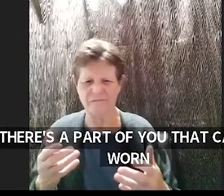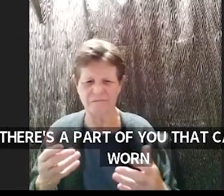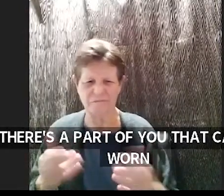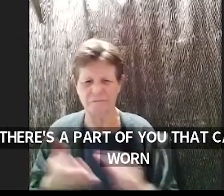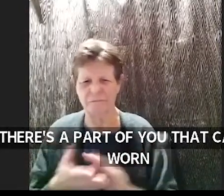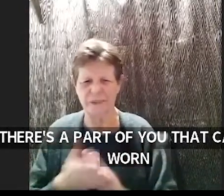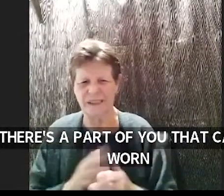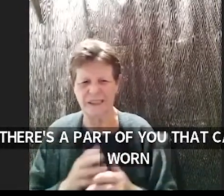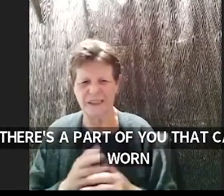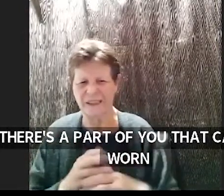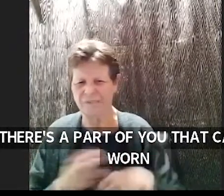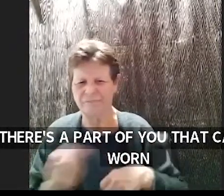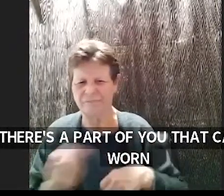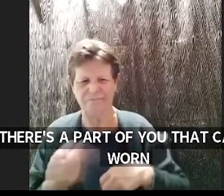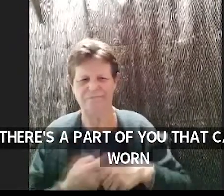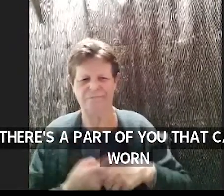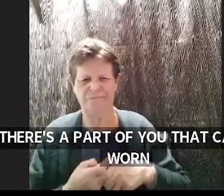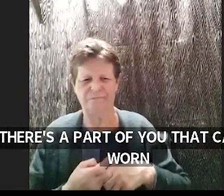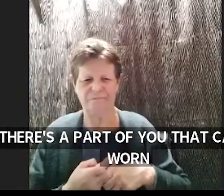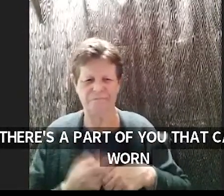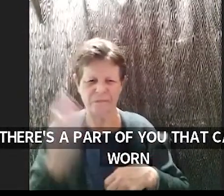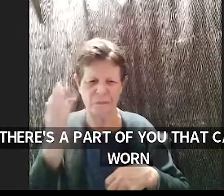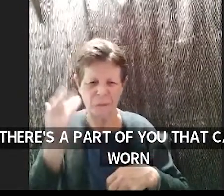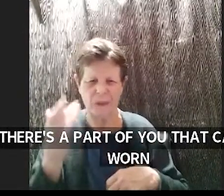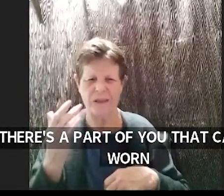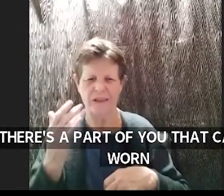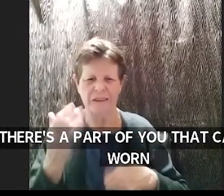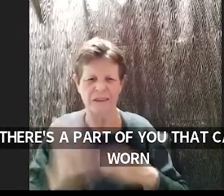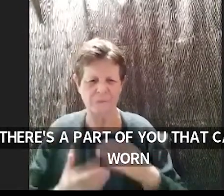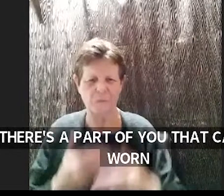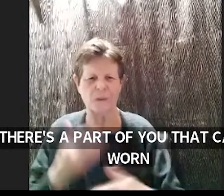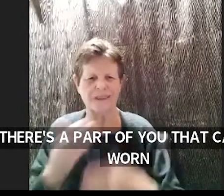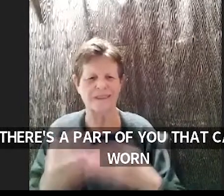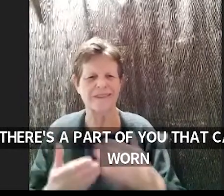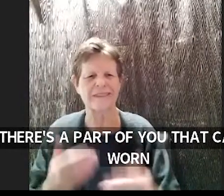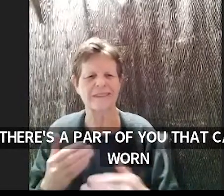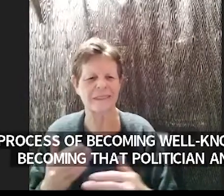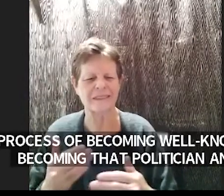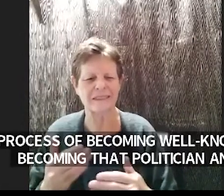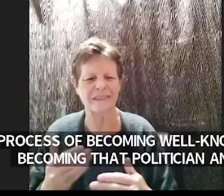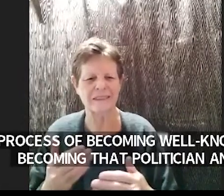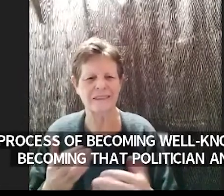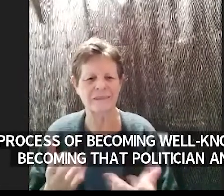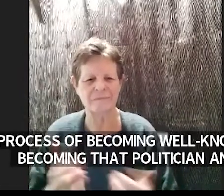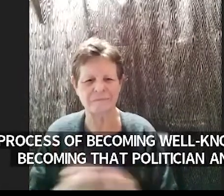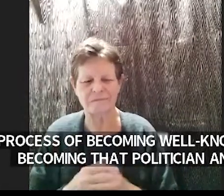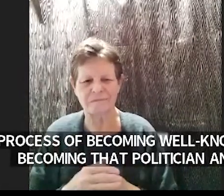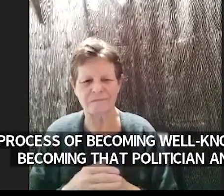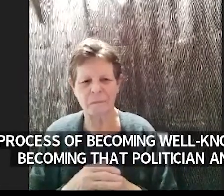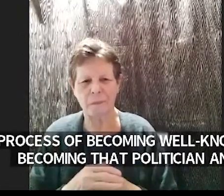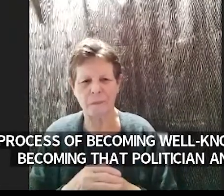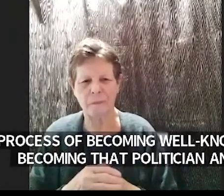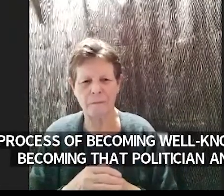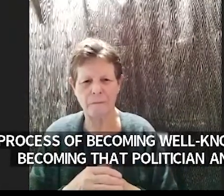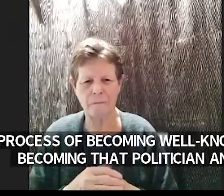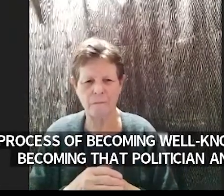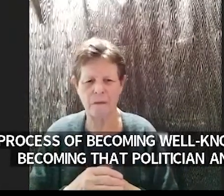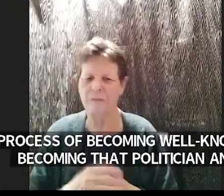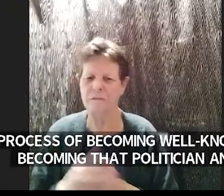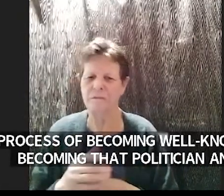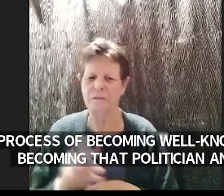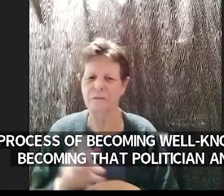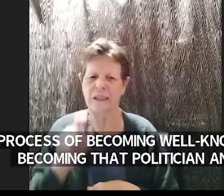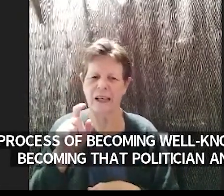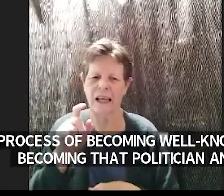known enough and becoming that politician doing that kind of service and um yeah if you're not careful it can do can do some